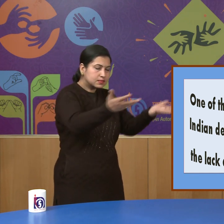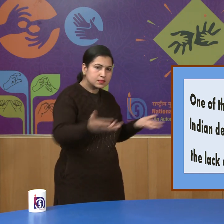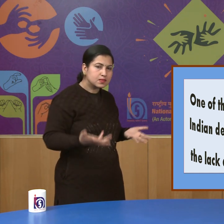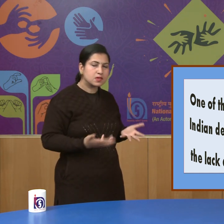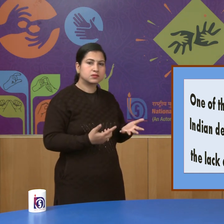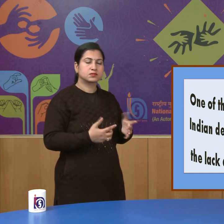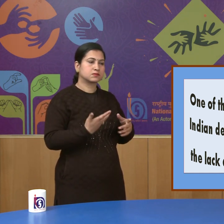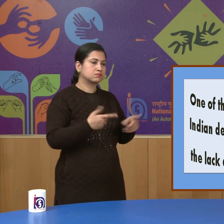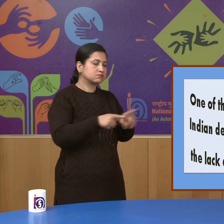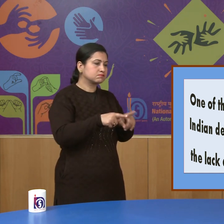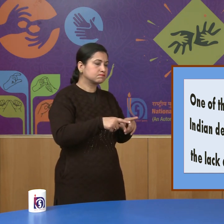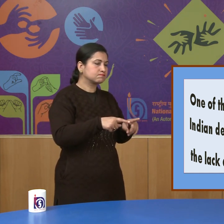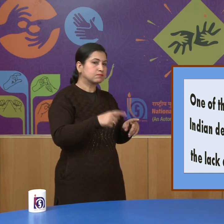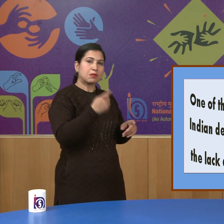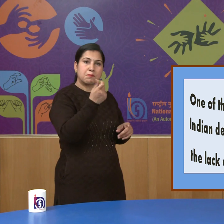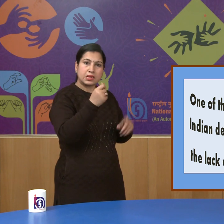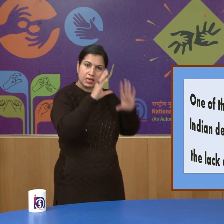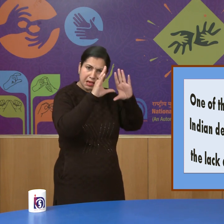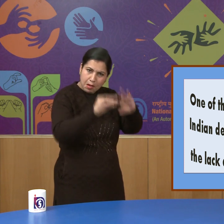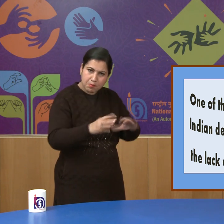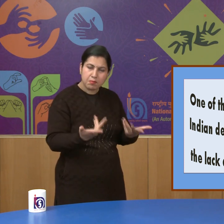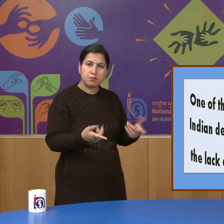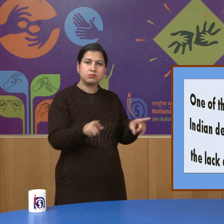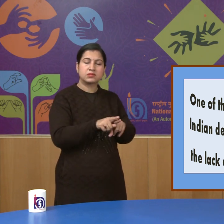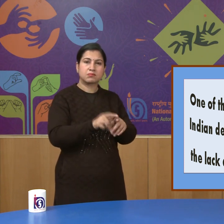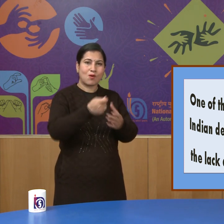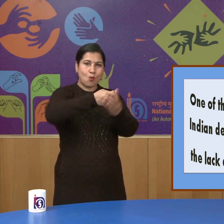was the lack of money and weapons